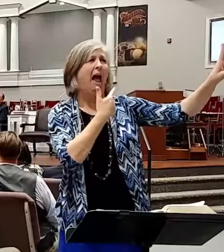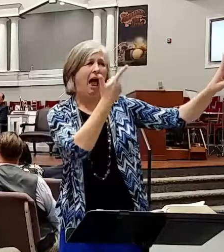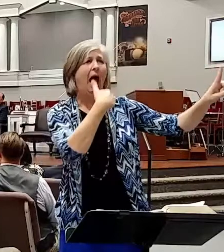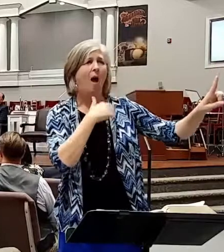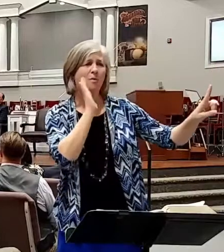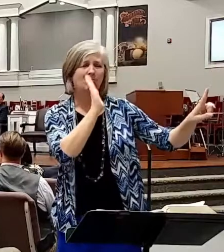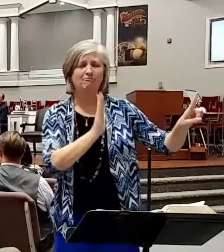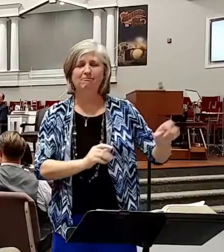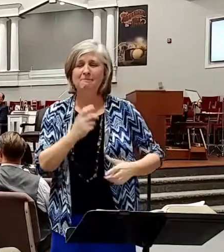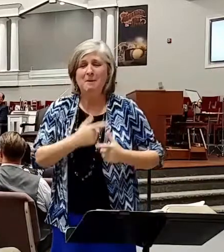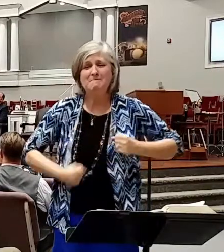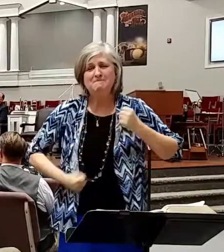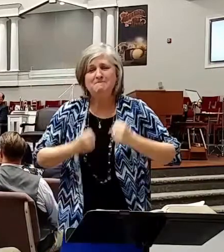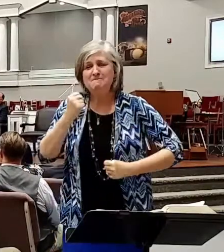I ran out there which is like about this.